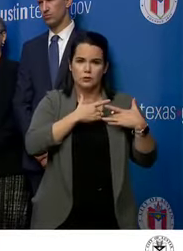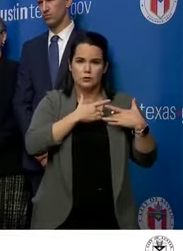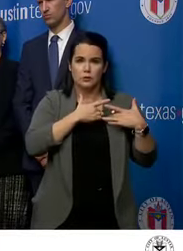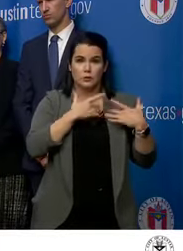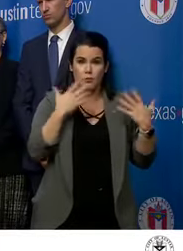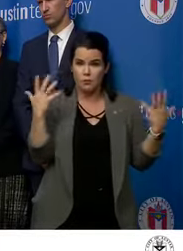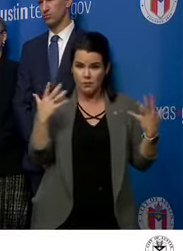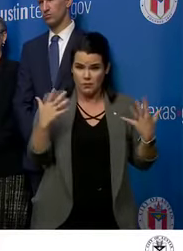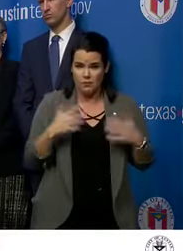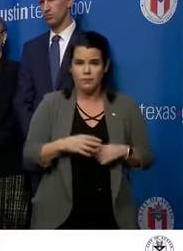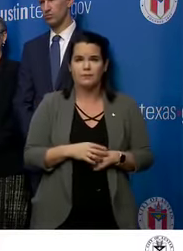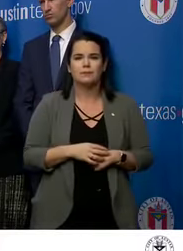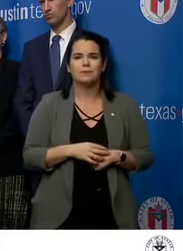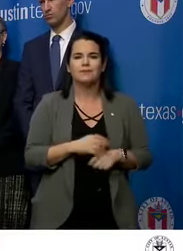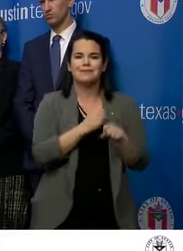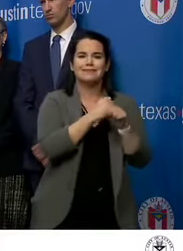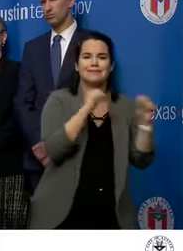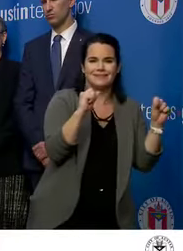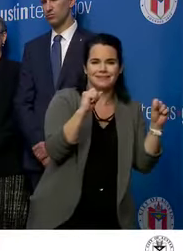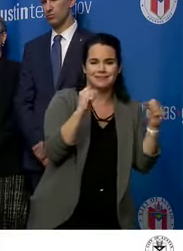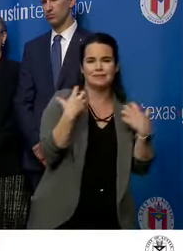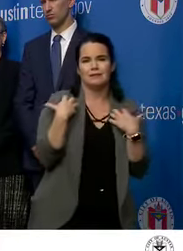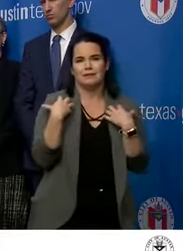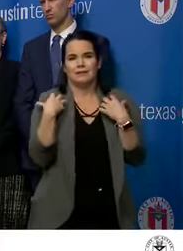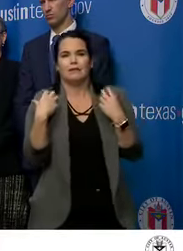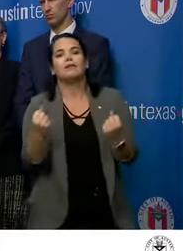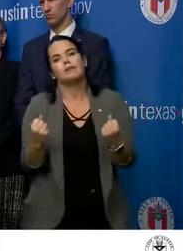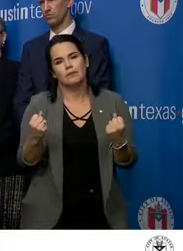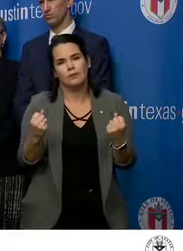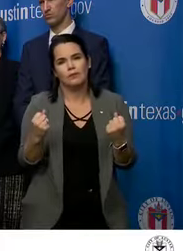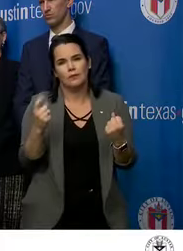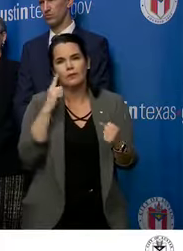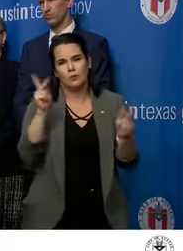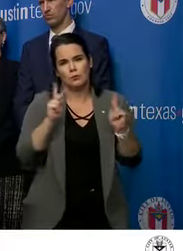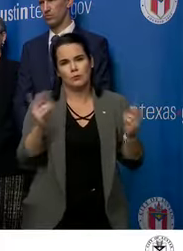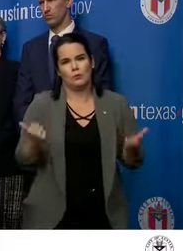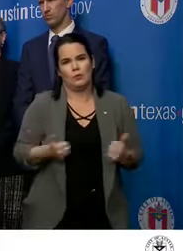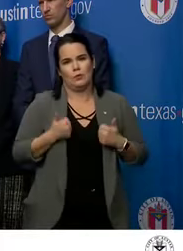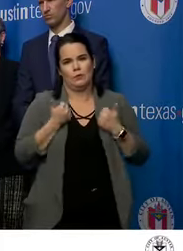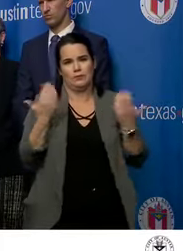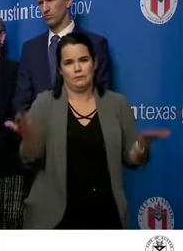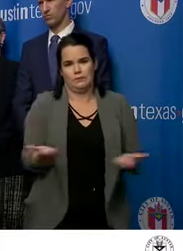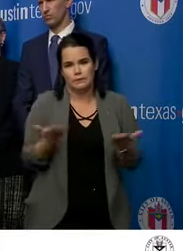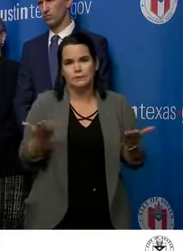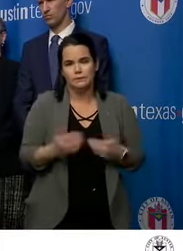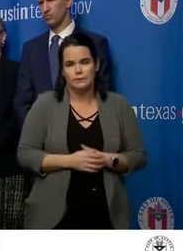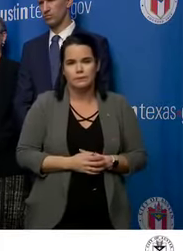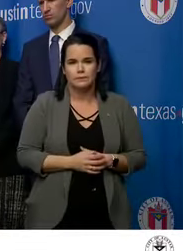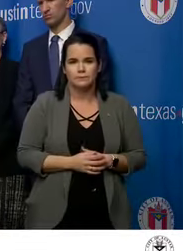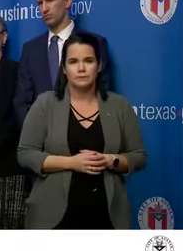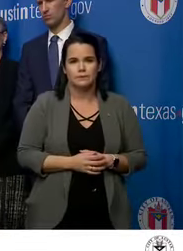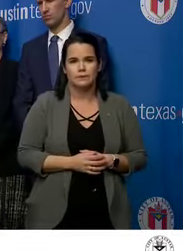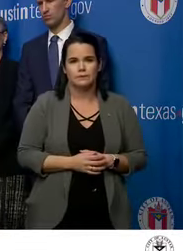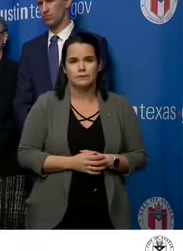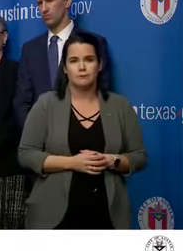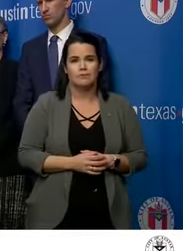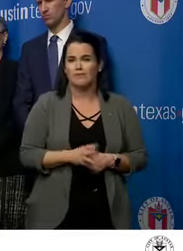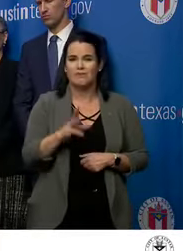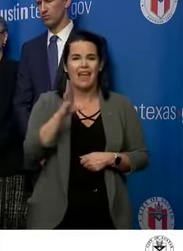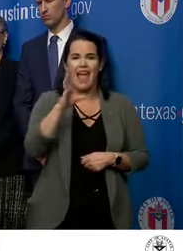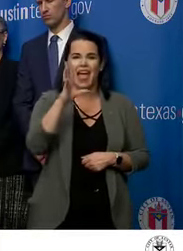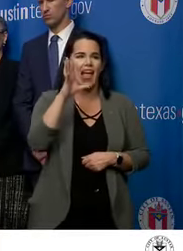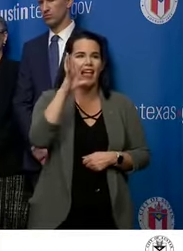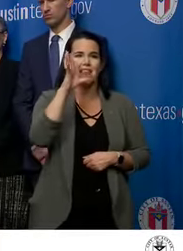safety and health of the people that that live in our community. And that is the the guiding